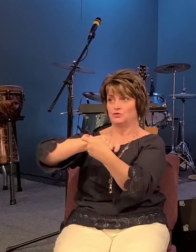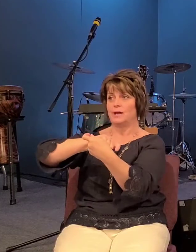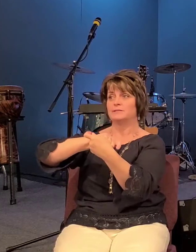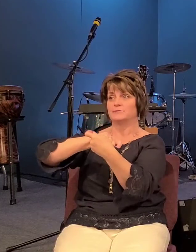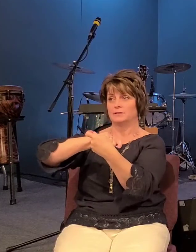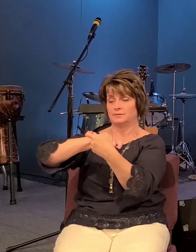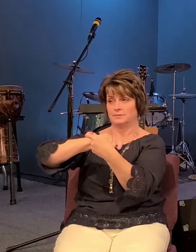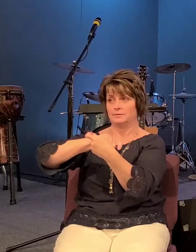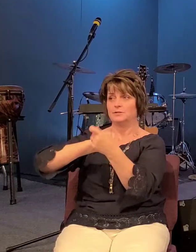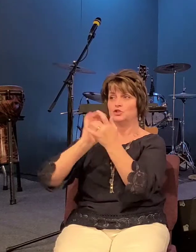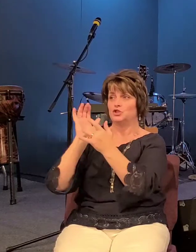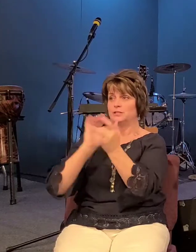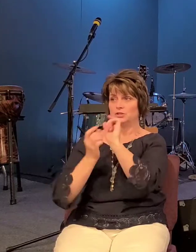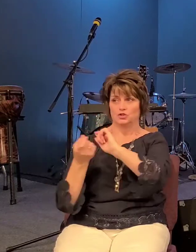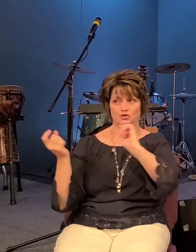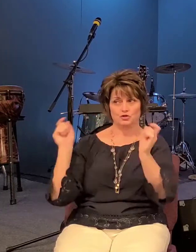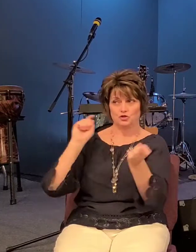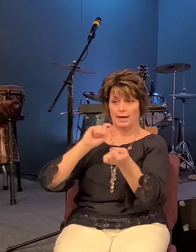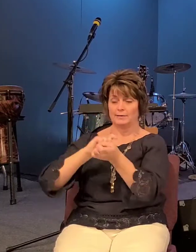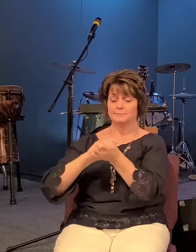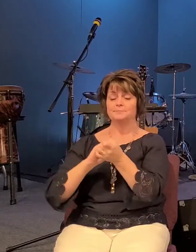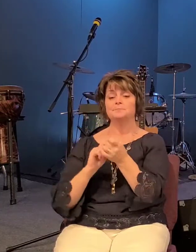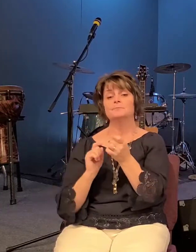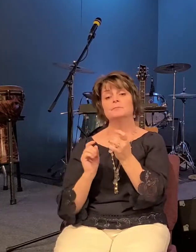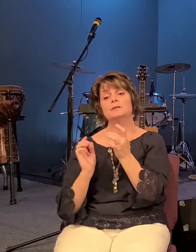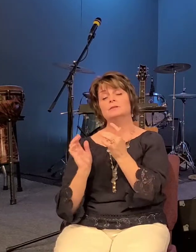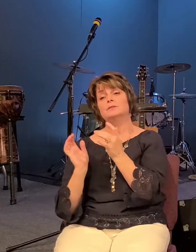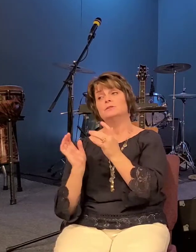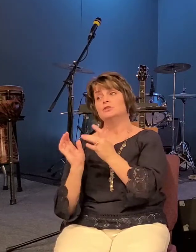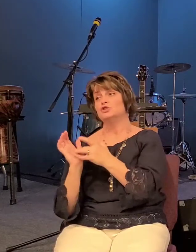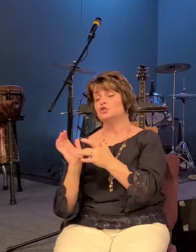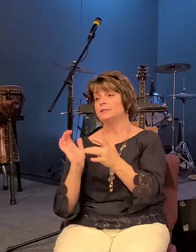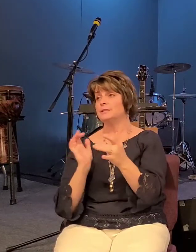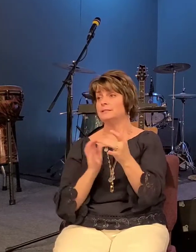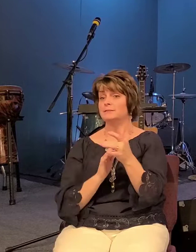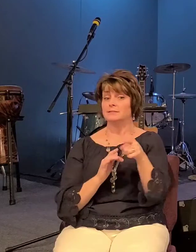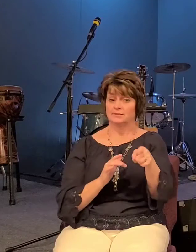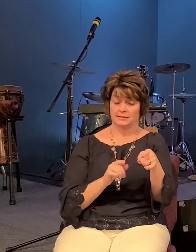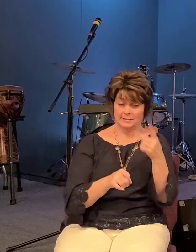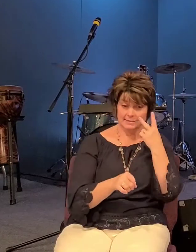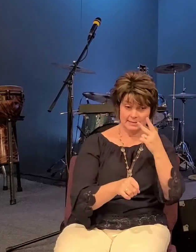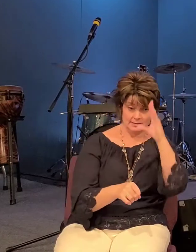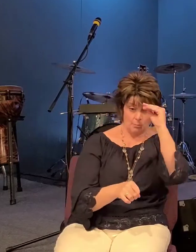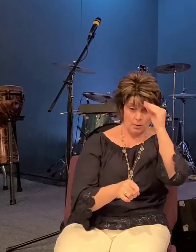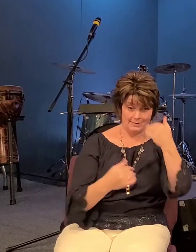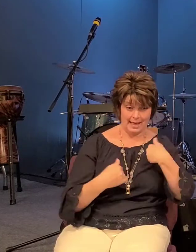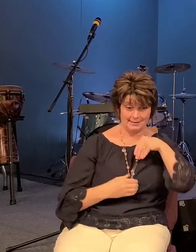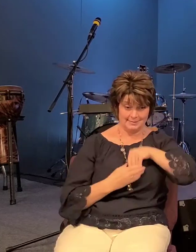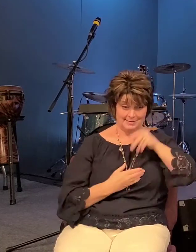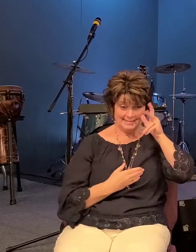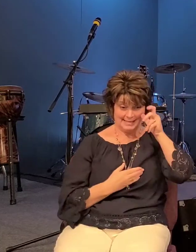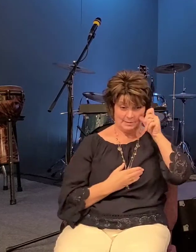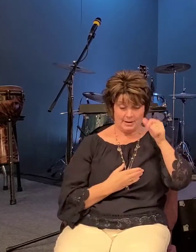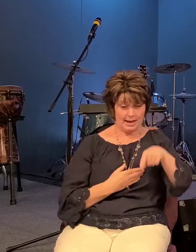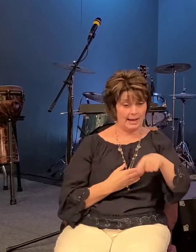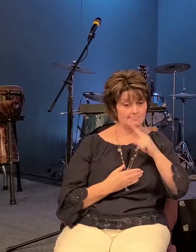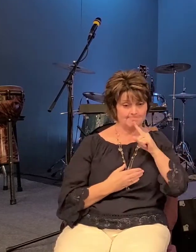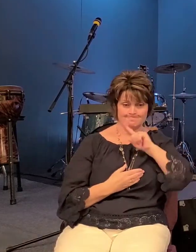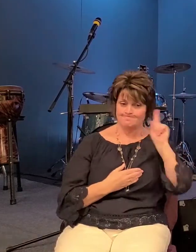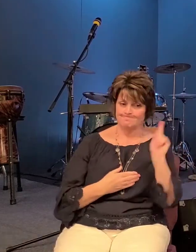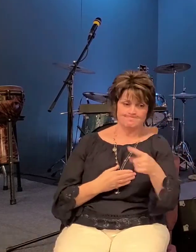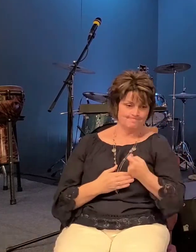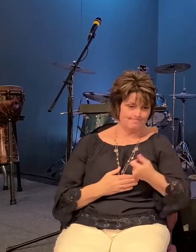delivers a demonized boy and jesus predicts his death again and then he talks about